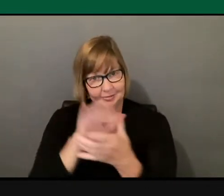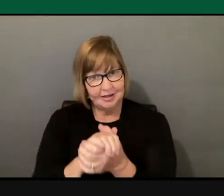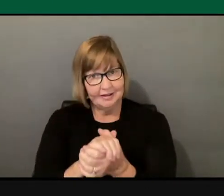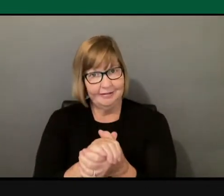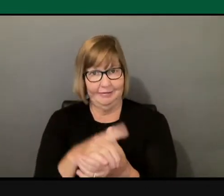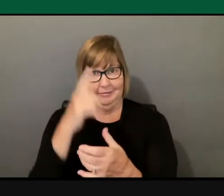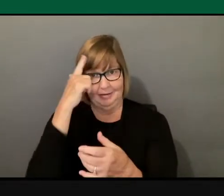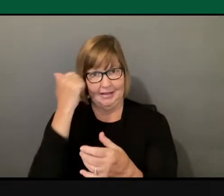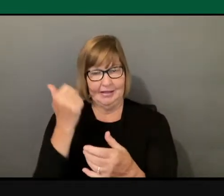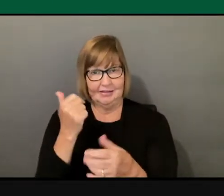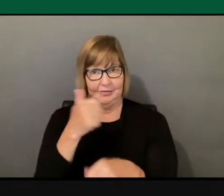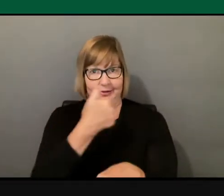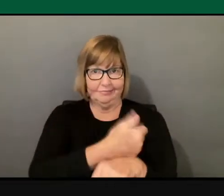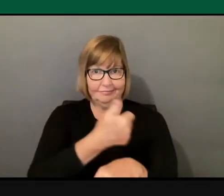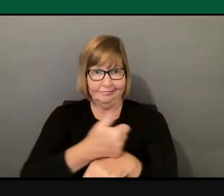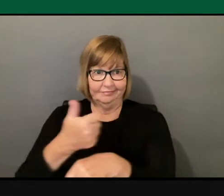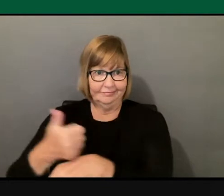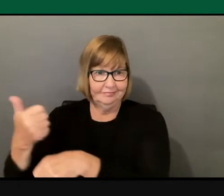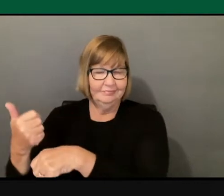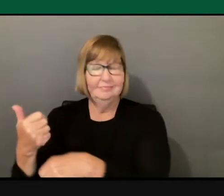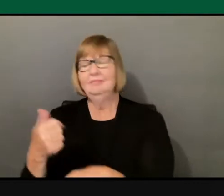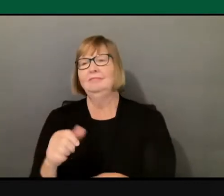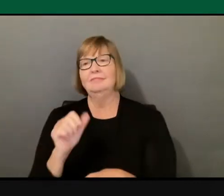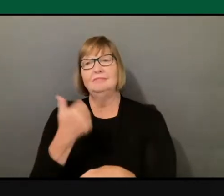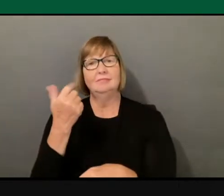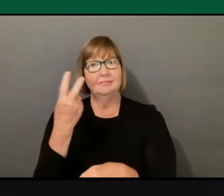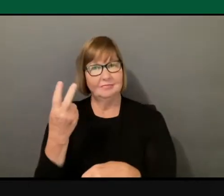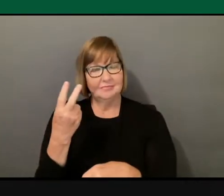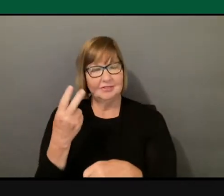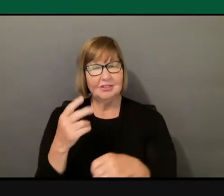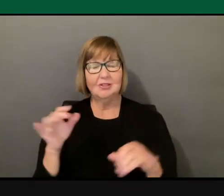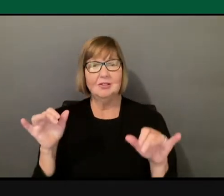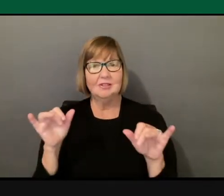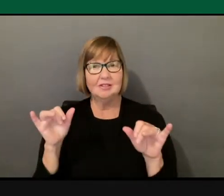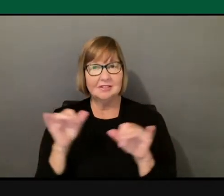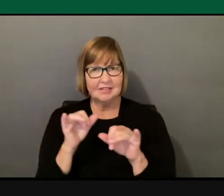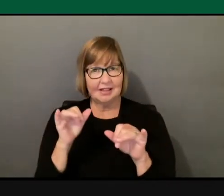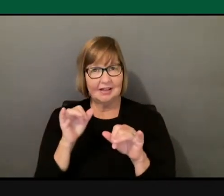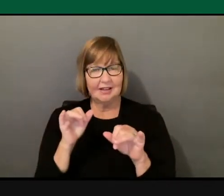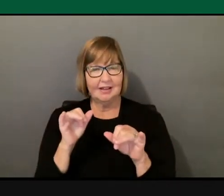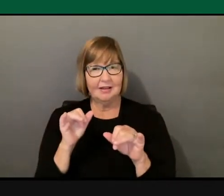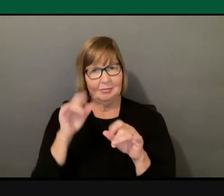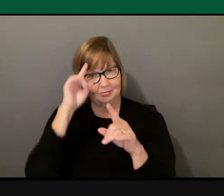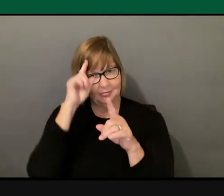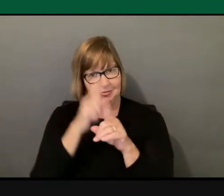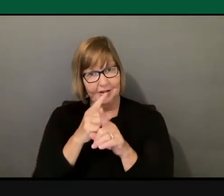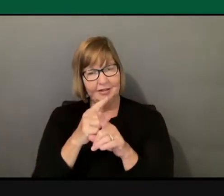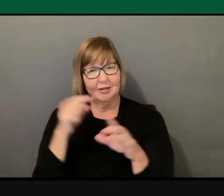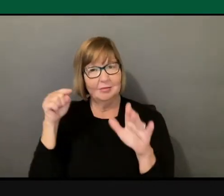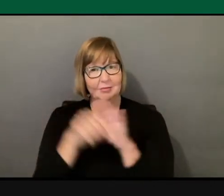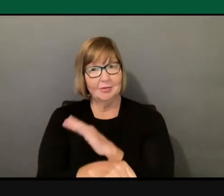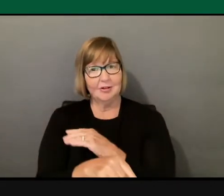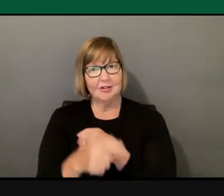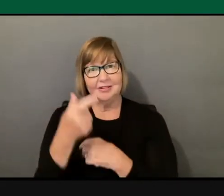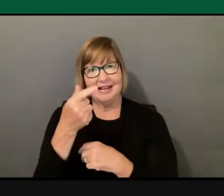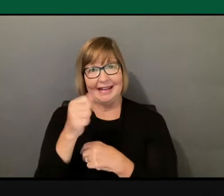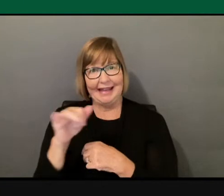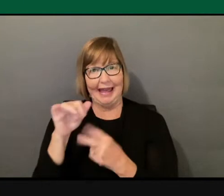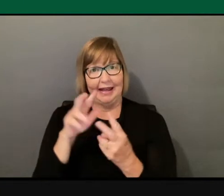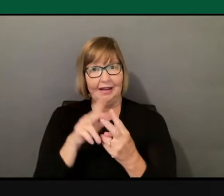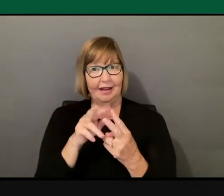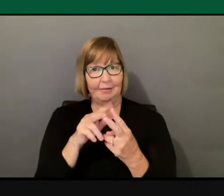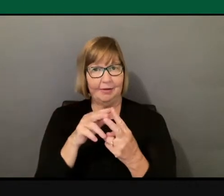The other two targets of those same people, those brothers, they murdered a gay couple because they existed.